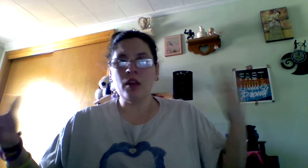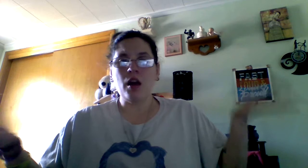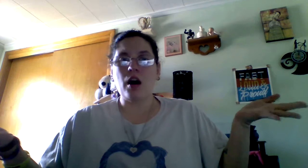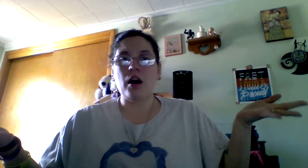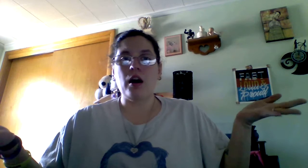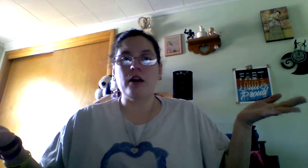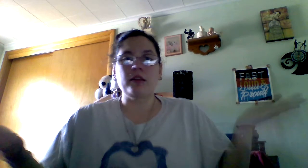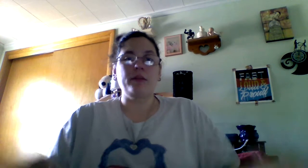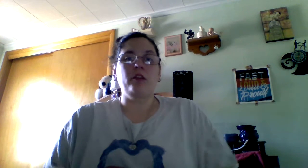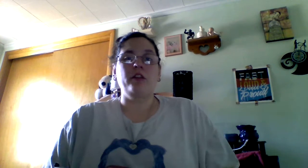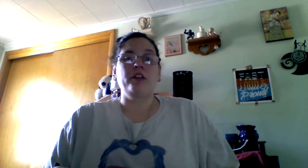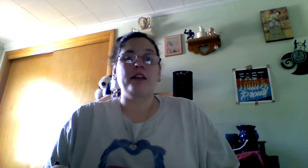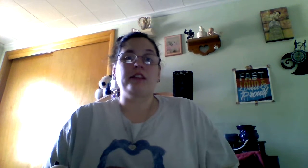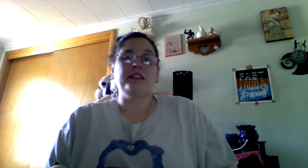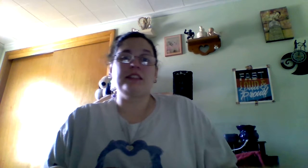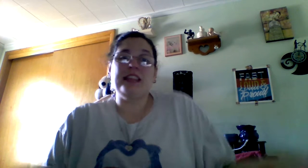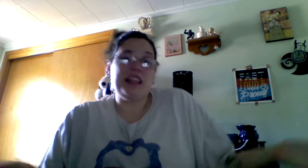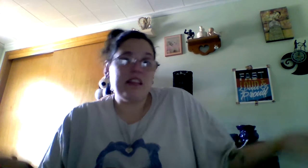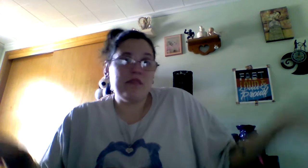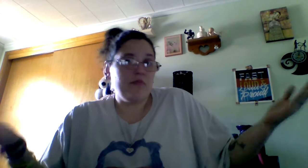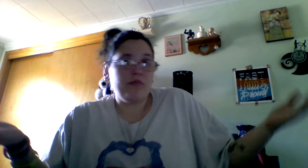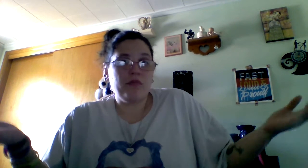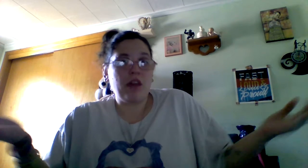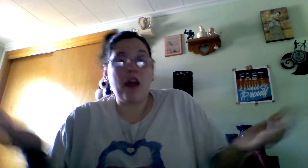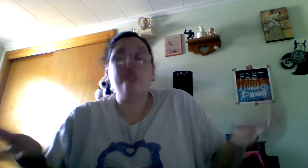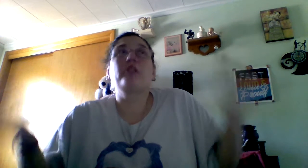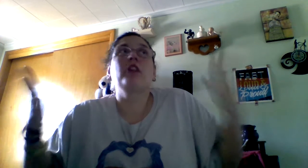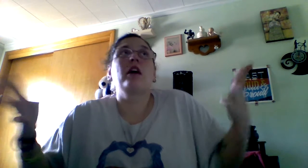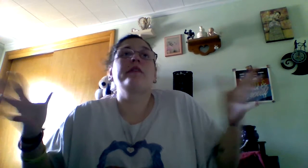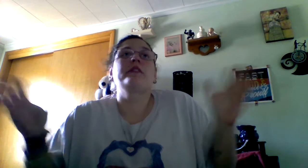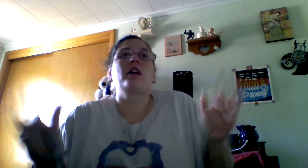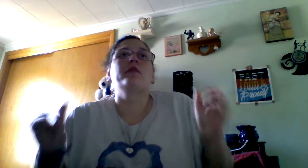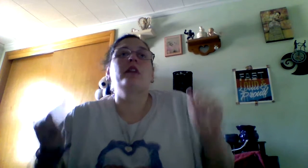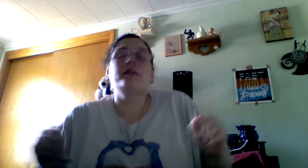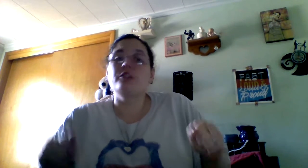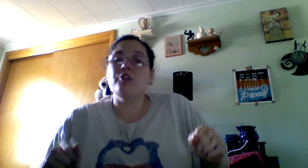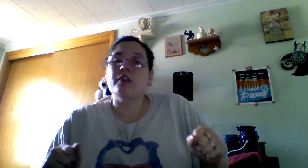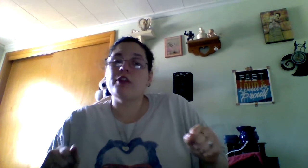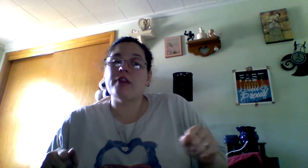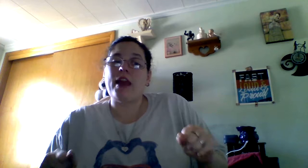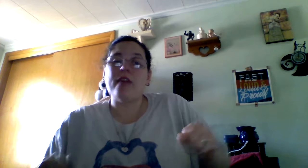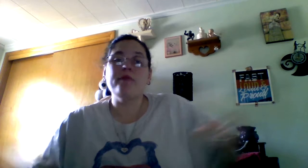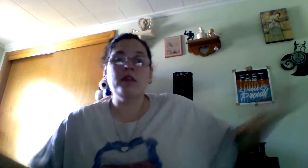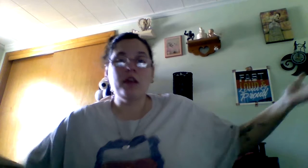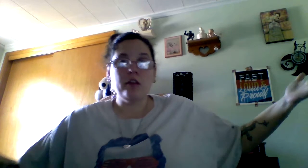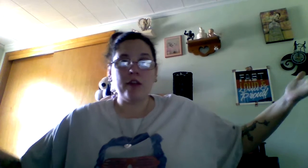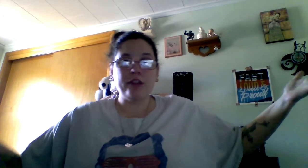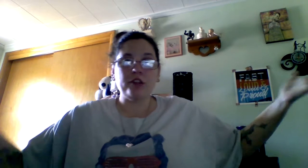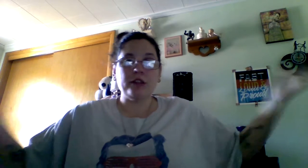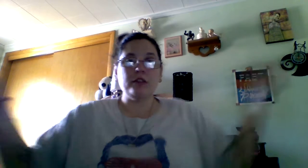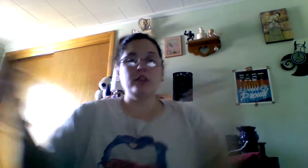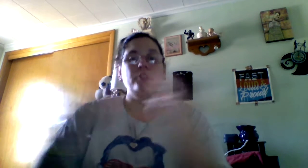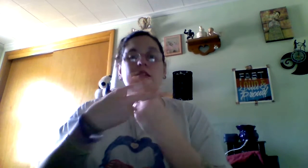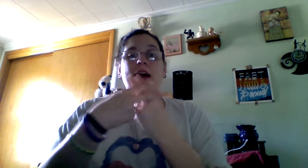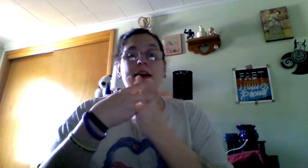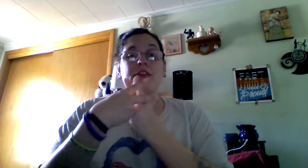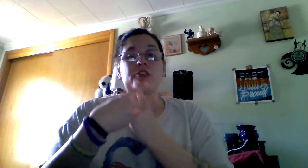So, let me know what you guys like to see. I would love, love, love to do a Q&A. Questions, use the hashtag